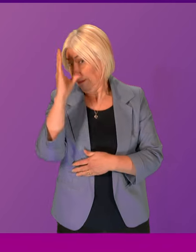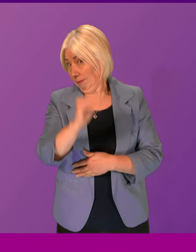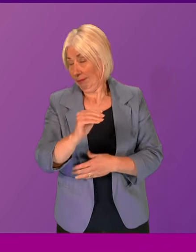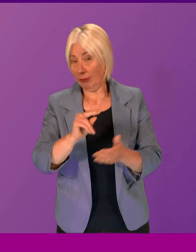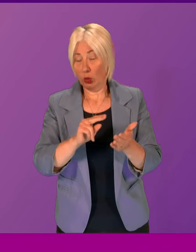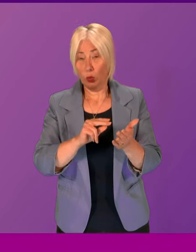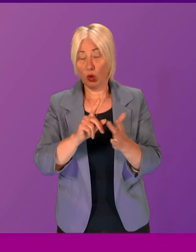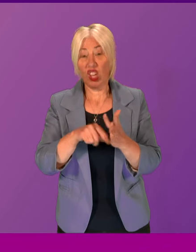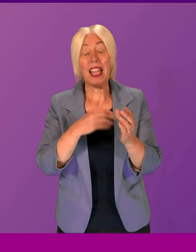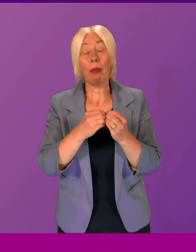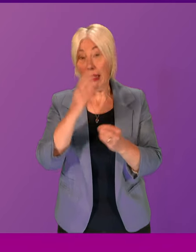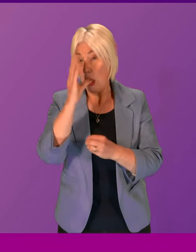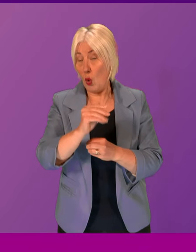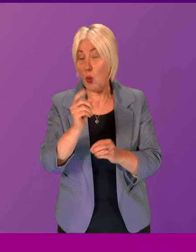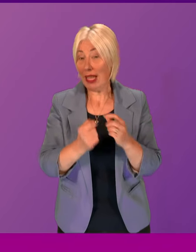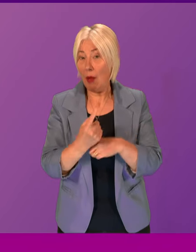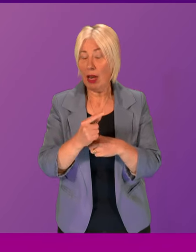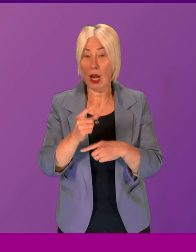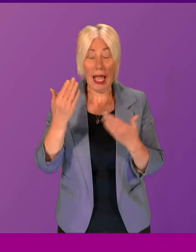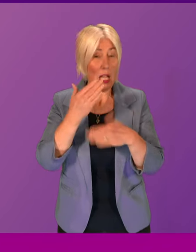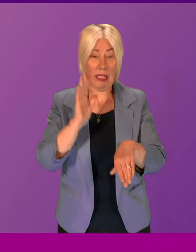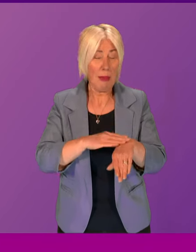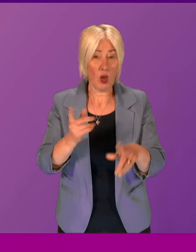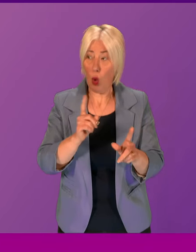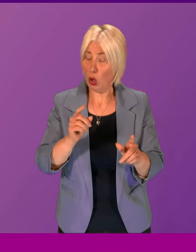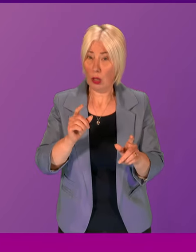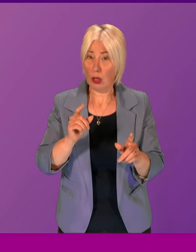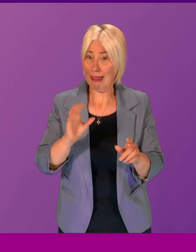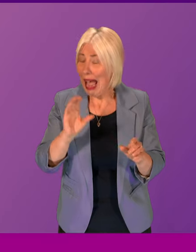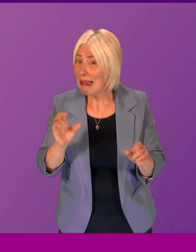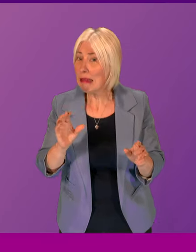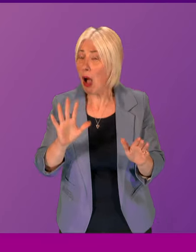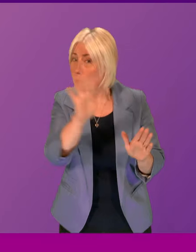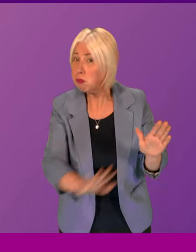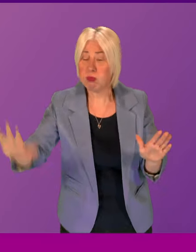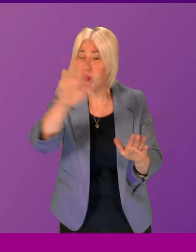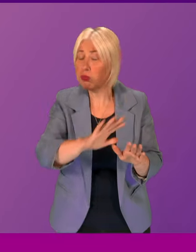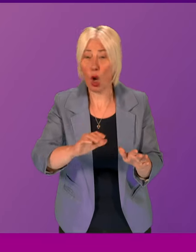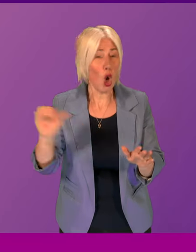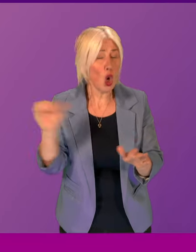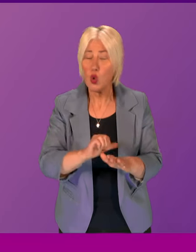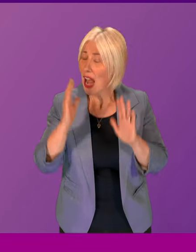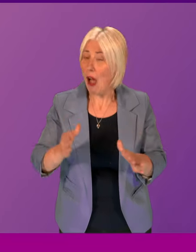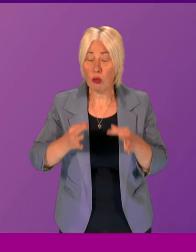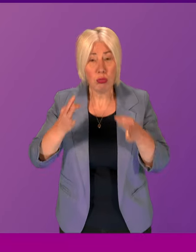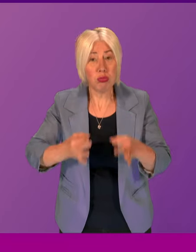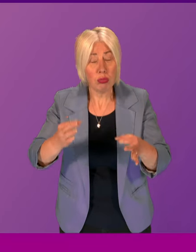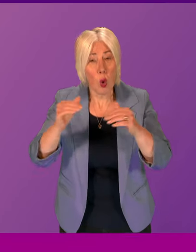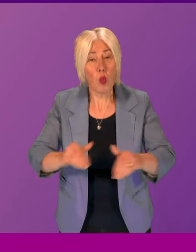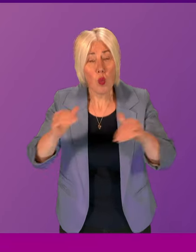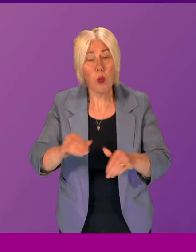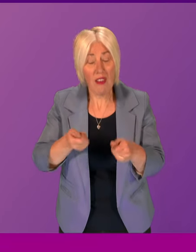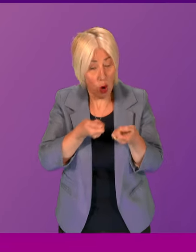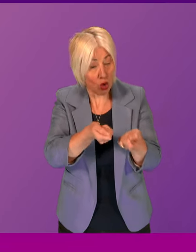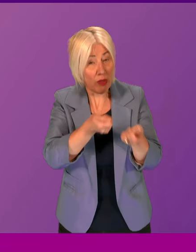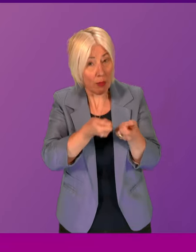anybody in the country, regardless of what their condition is, but particularly when it is cancer, to have to wait a day longer than they have to in order to get treatment. We